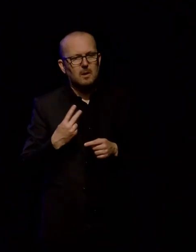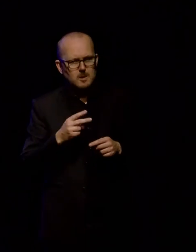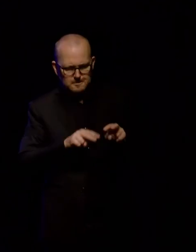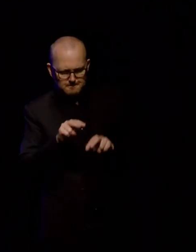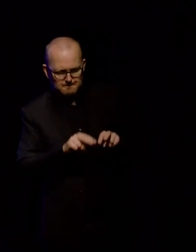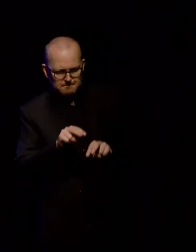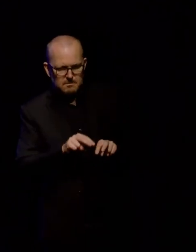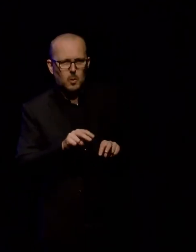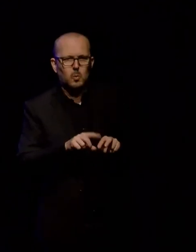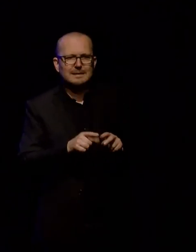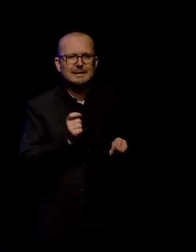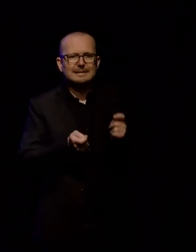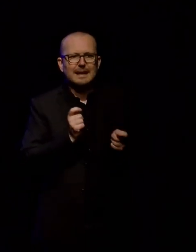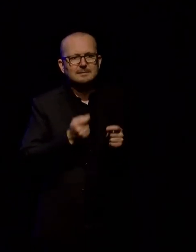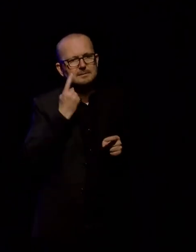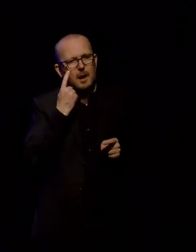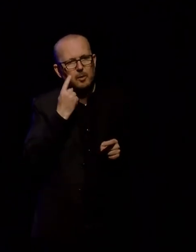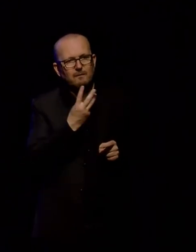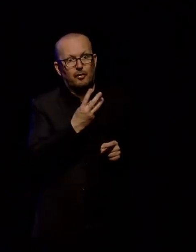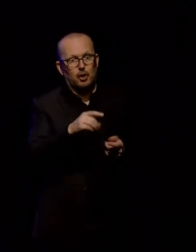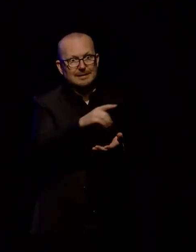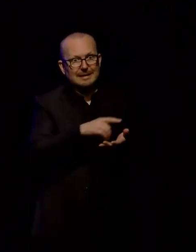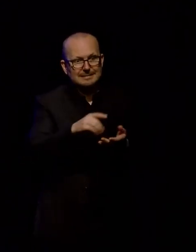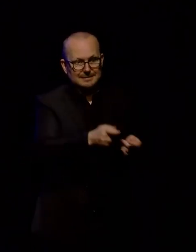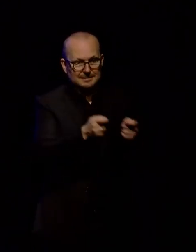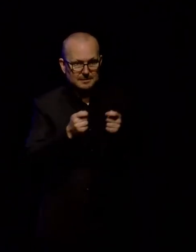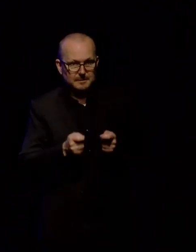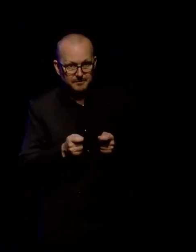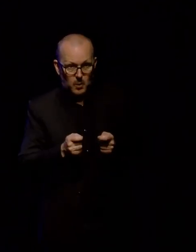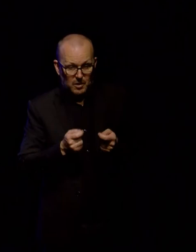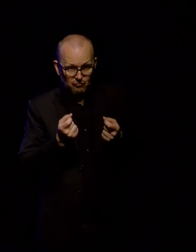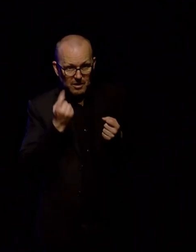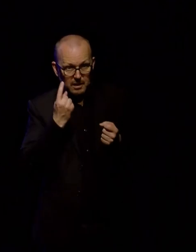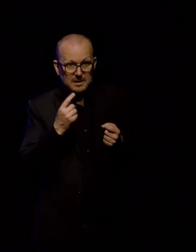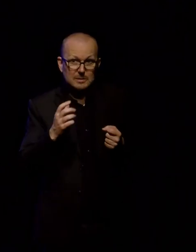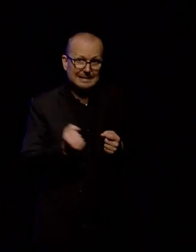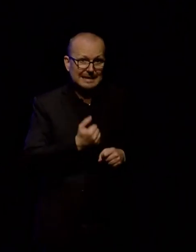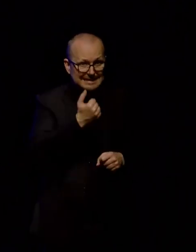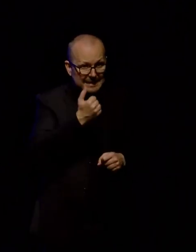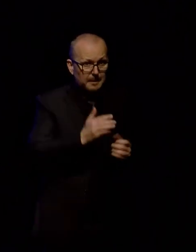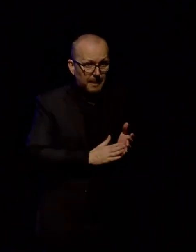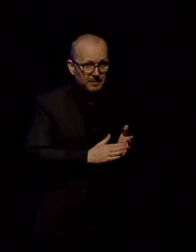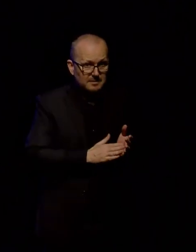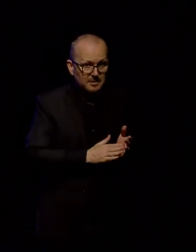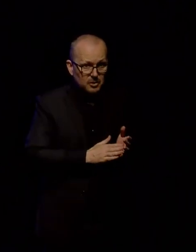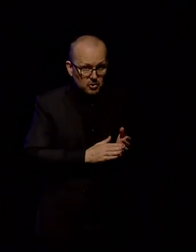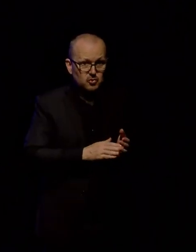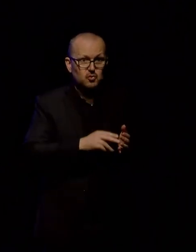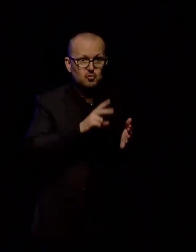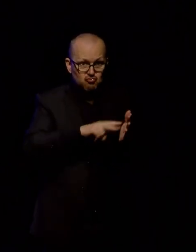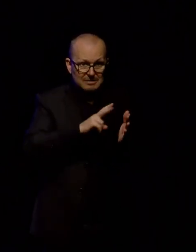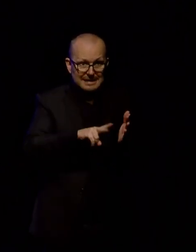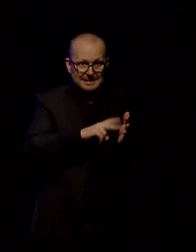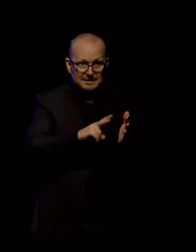test sample of 30 disks, it would take us six months to read and transfer all of the data from those 352 disks. And that,